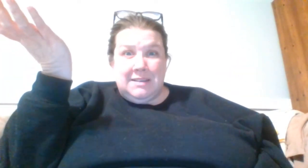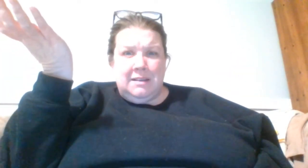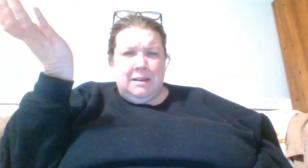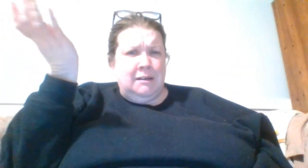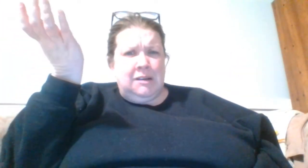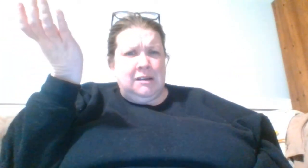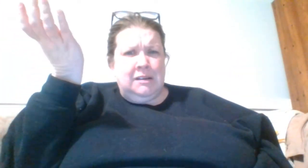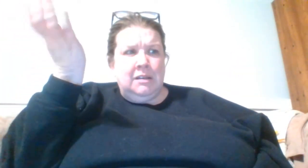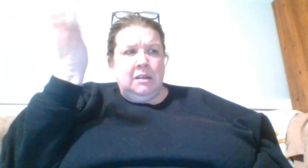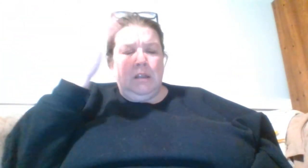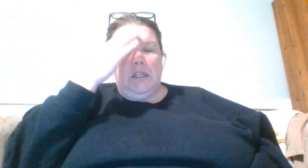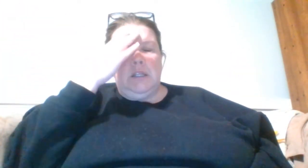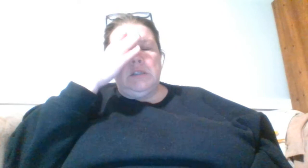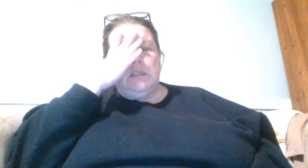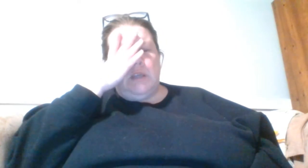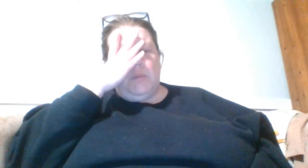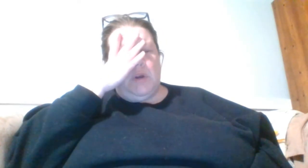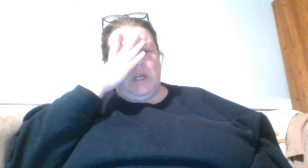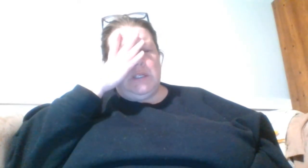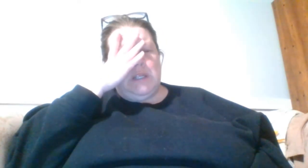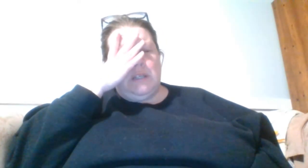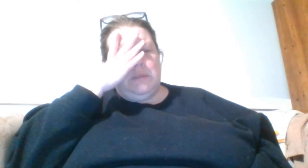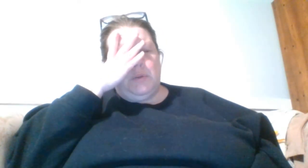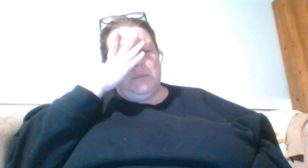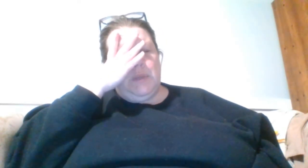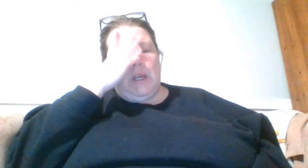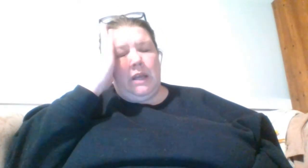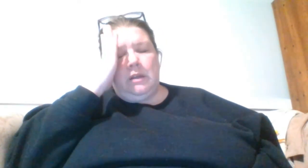in there? This is summer. It's not supposed to be. I do.